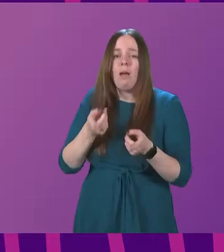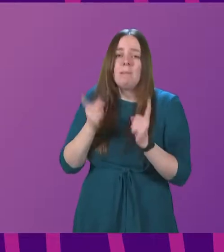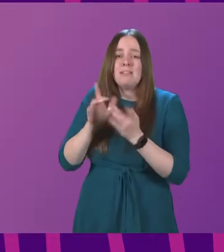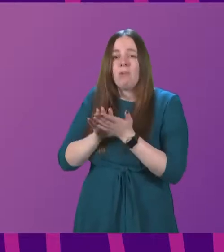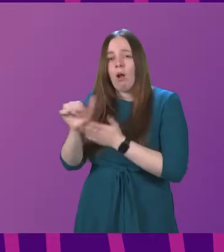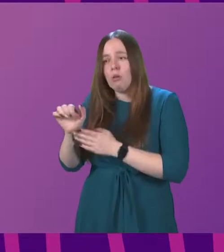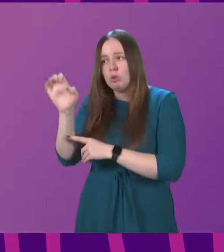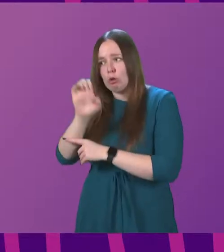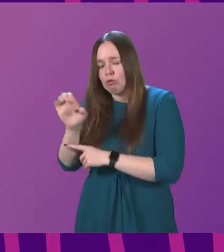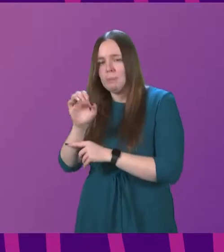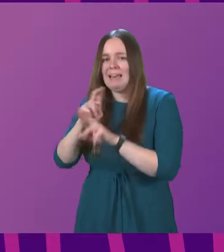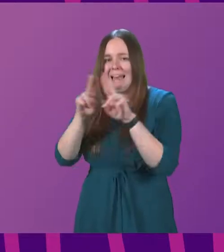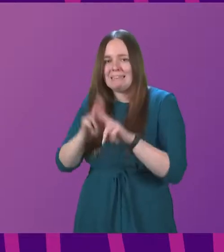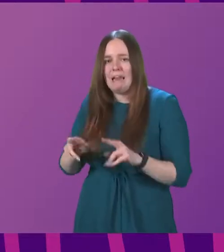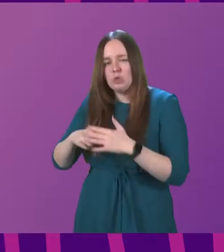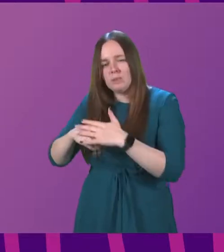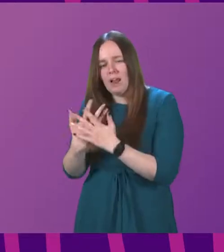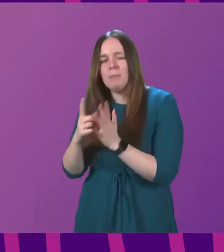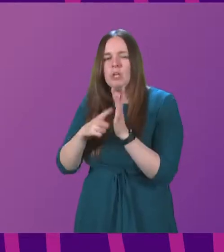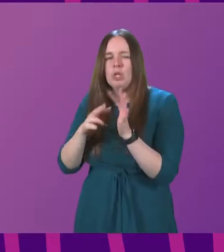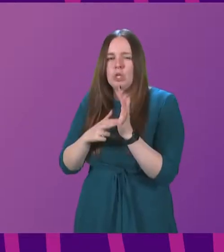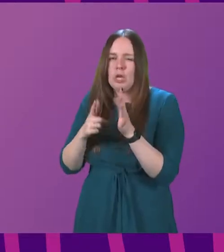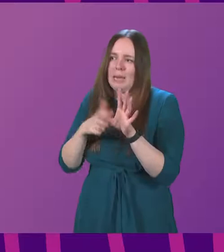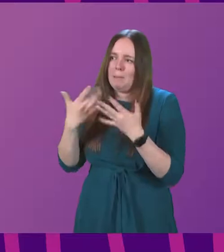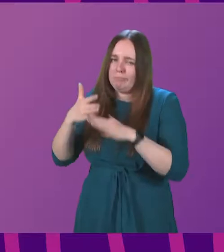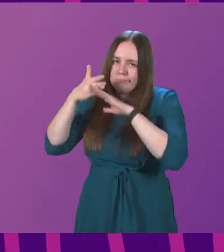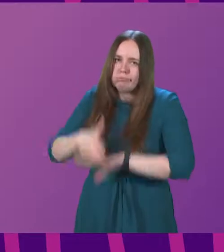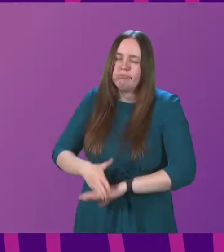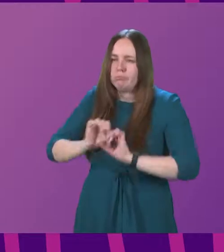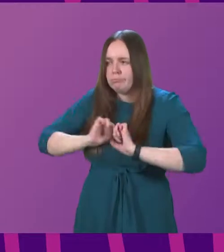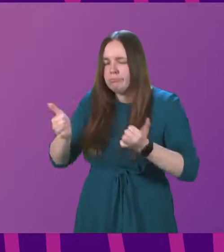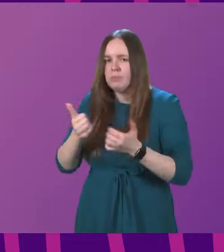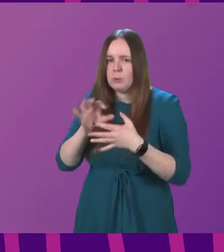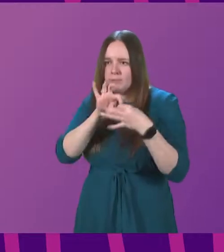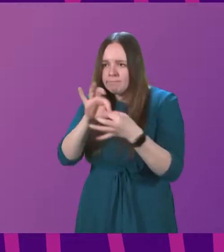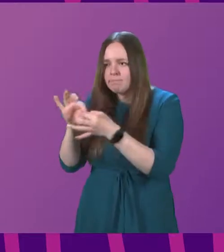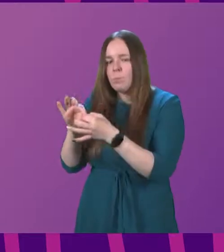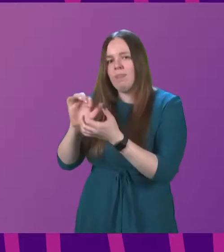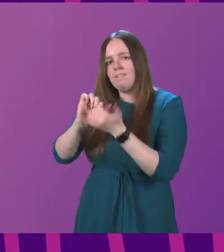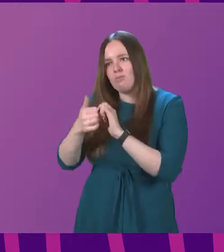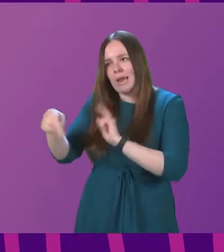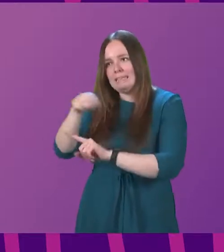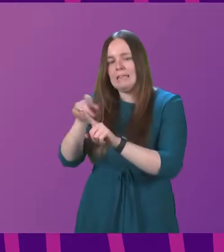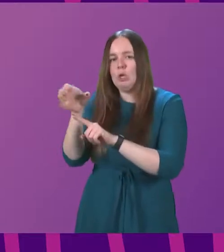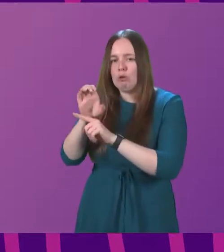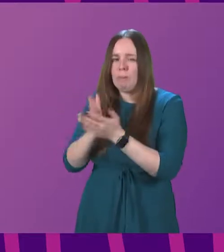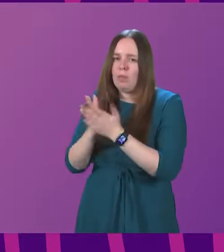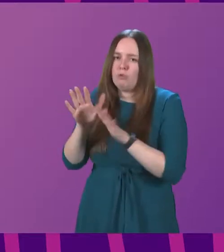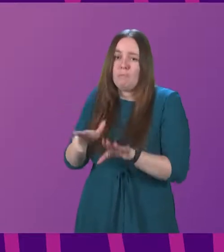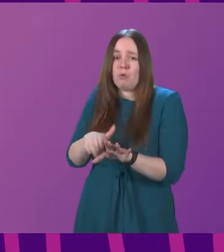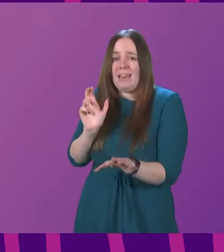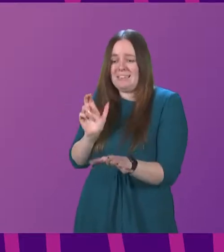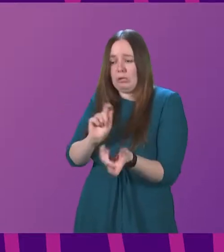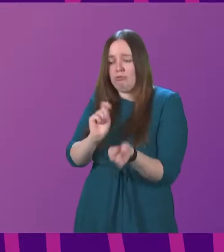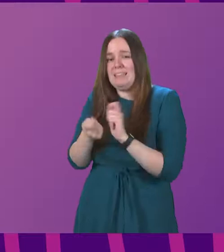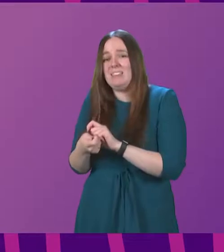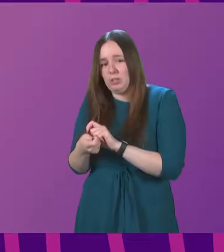and International Development, Jenny has worked hard and well to preserve close links with her friends in Europe during the Brexit transition period.